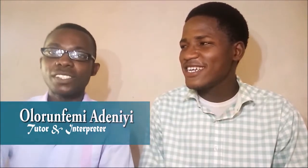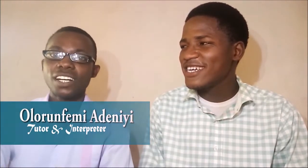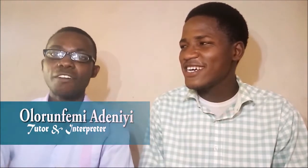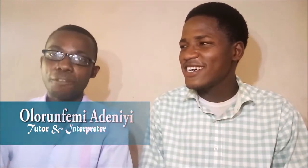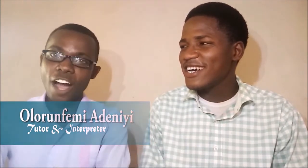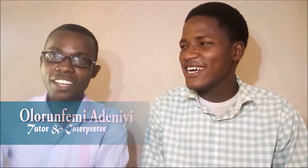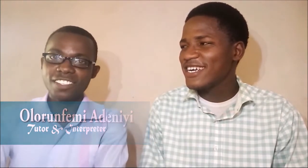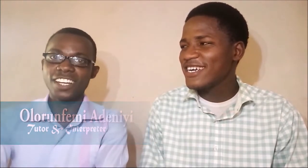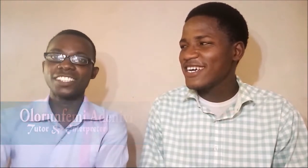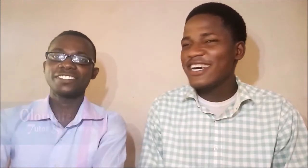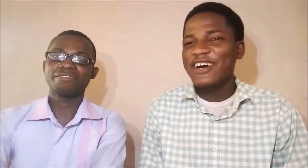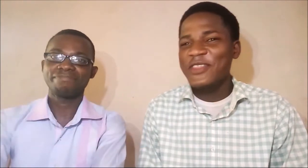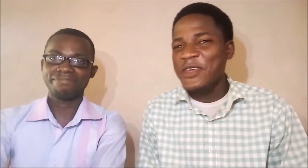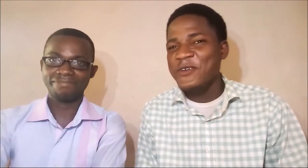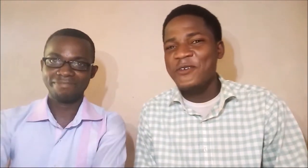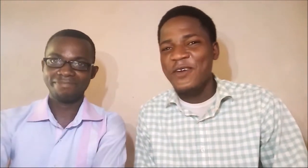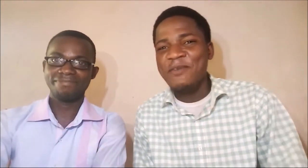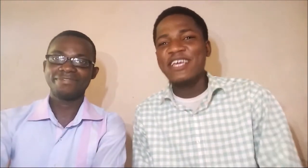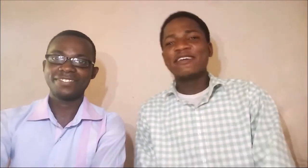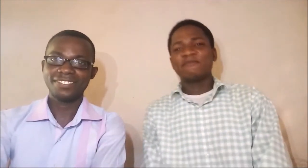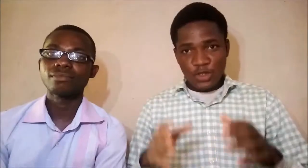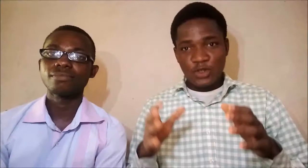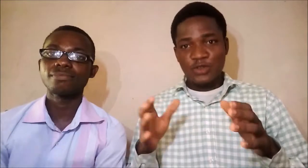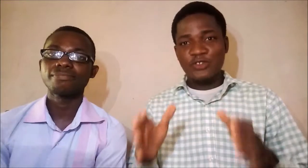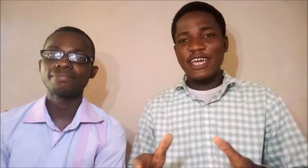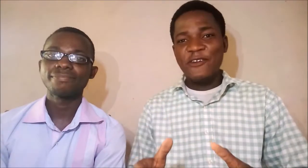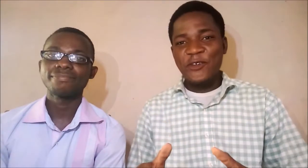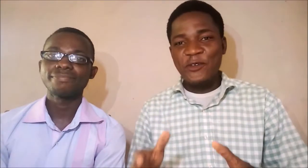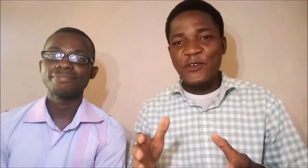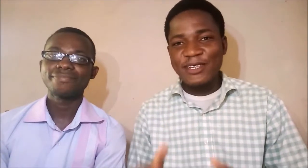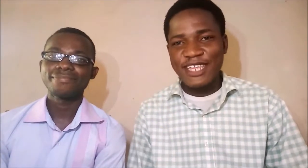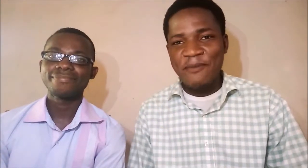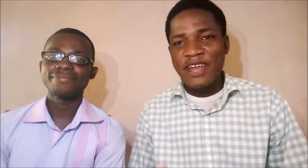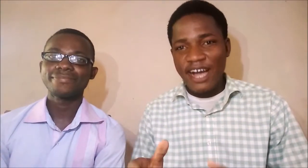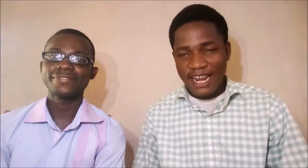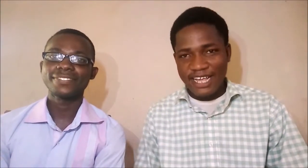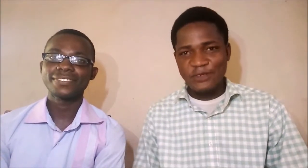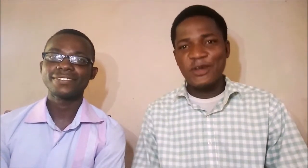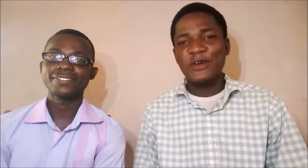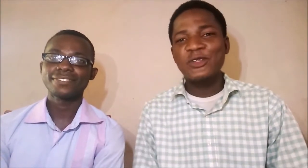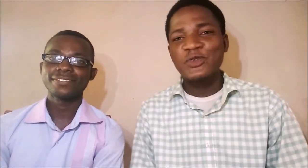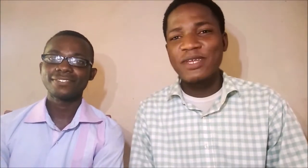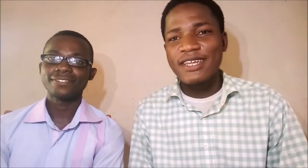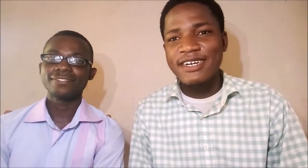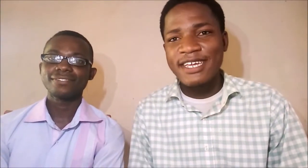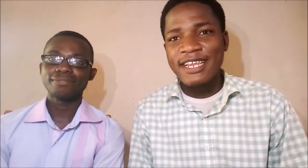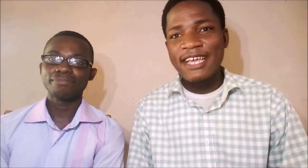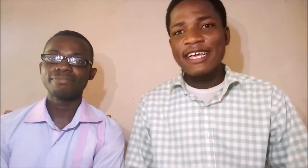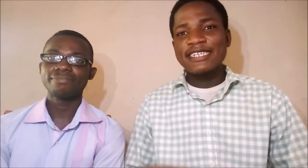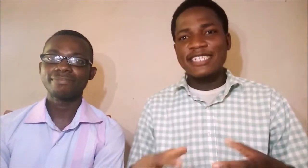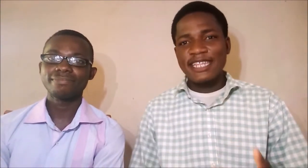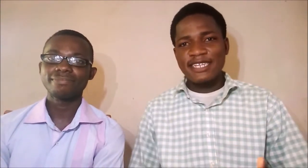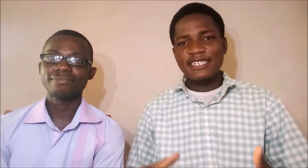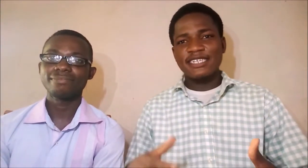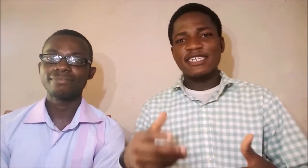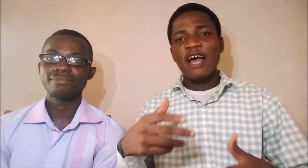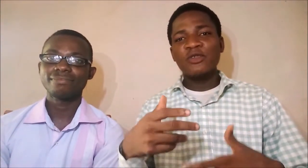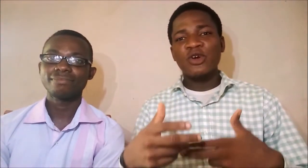interpreter for iSign. Oh, thank you Femi. So today for the first time in our class, we're going to be learning sentences. How to